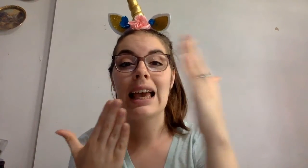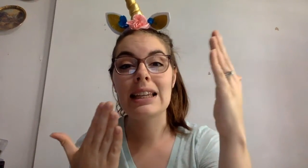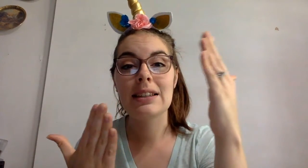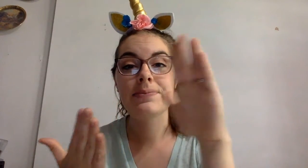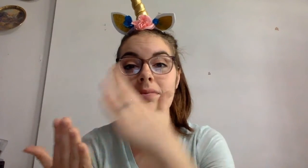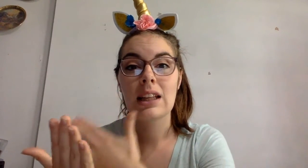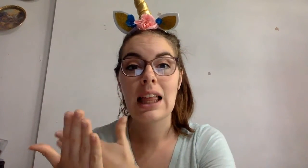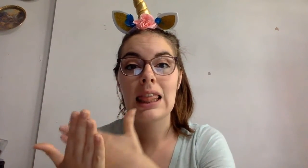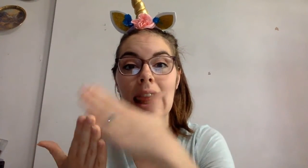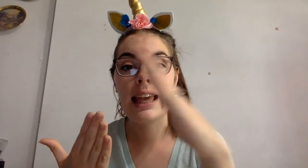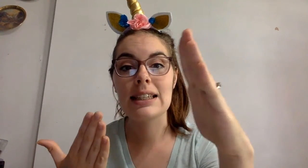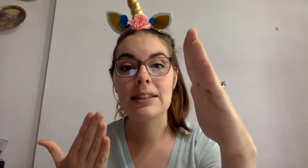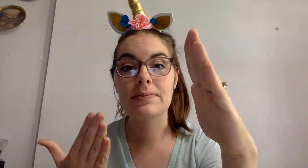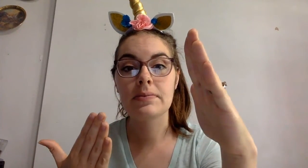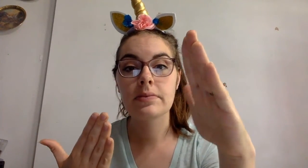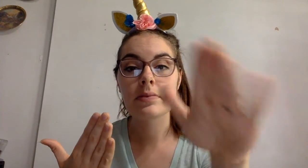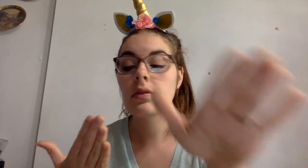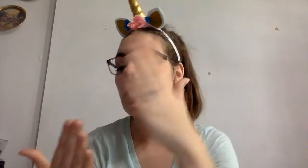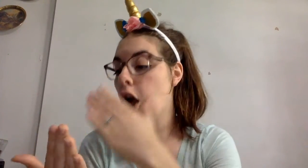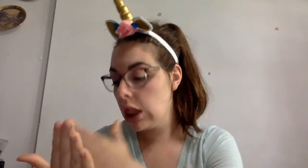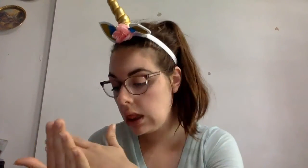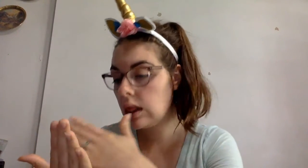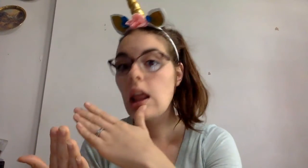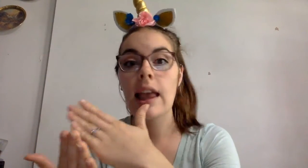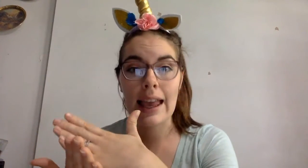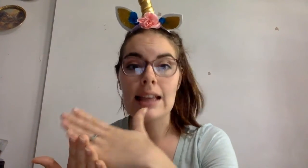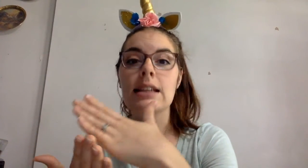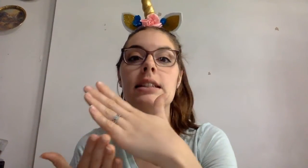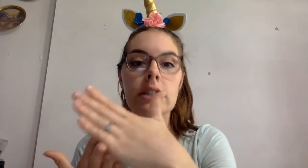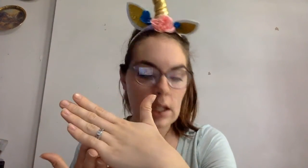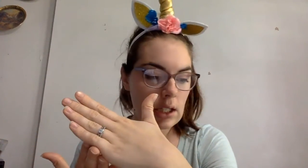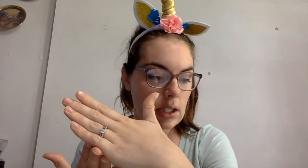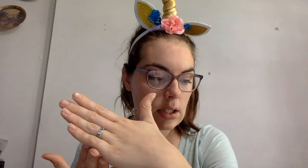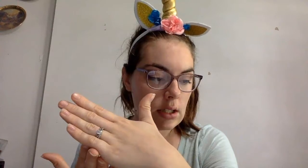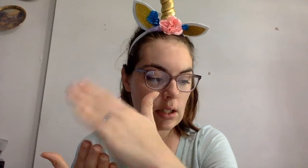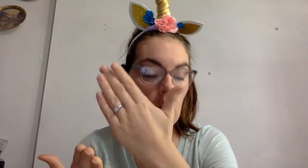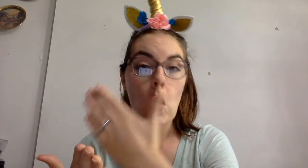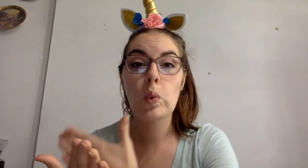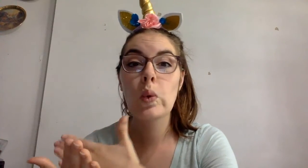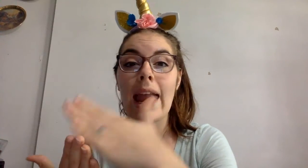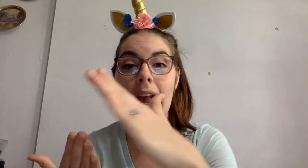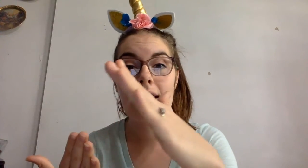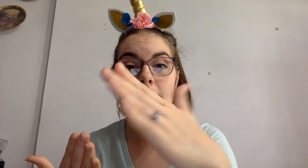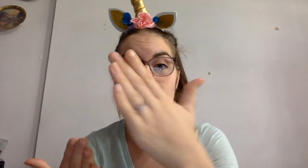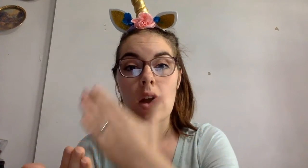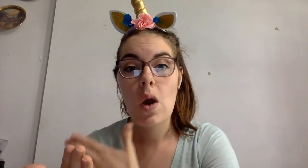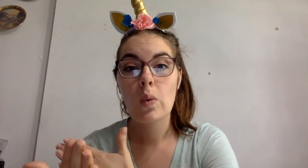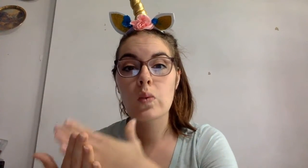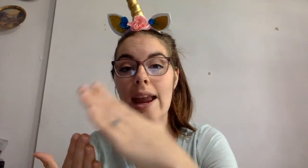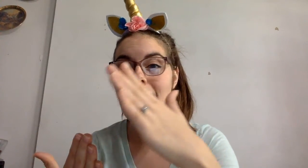led. Led. Led.-e-d. Ran. Ran.